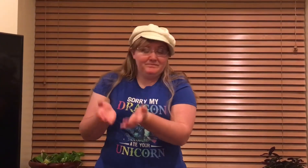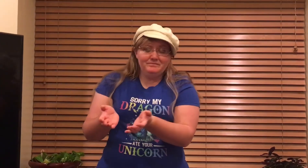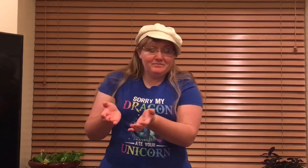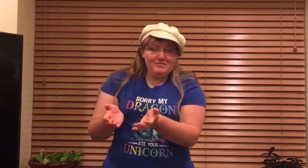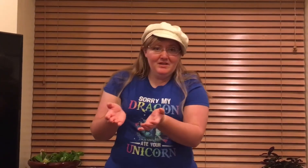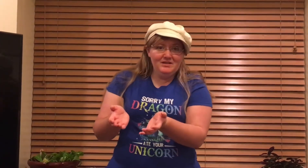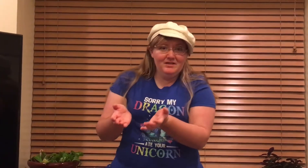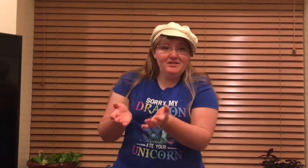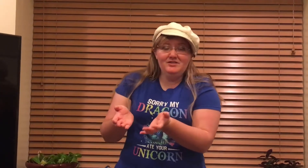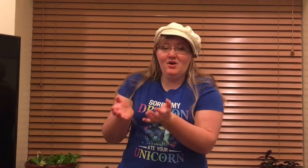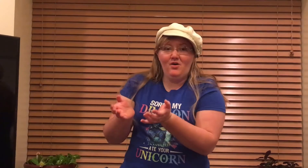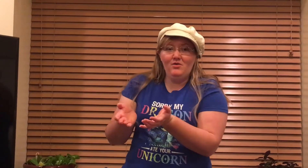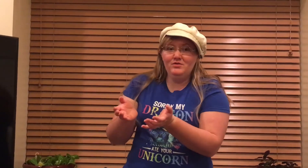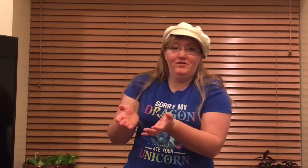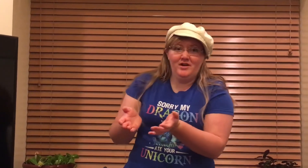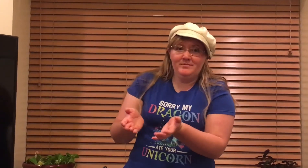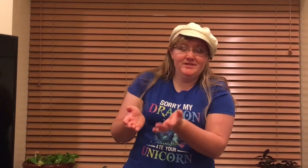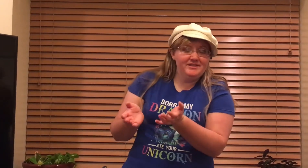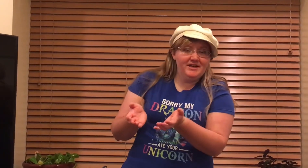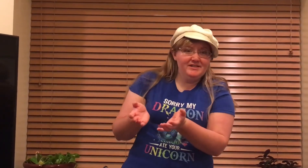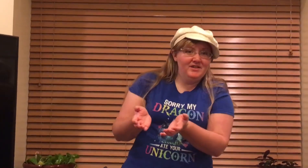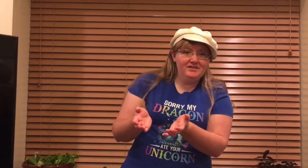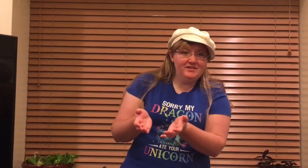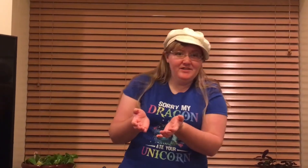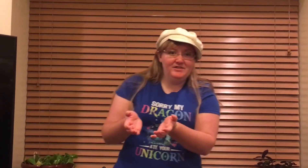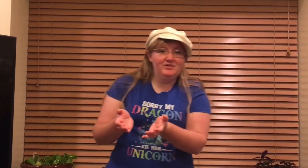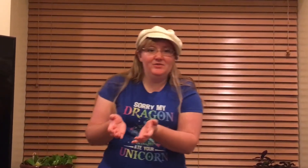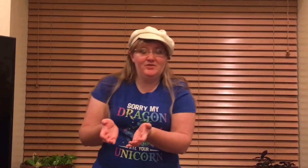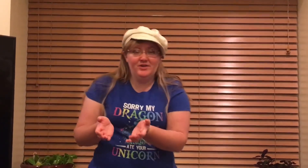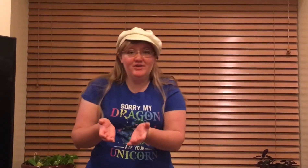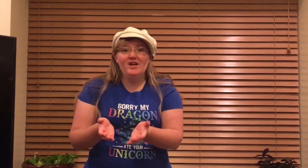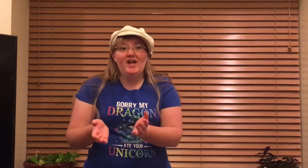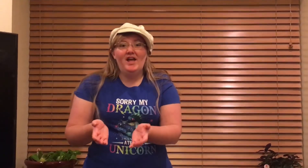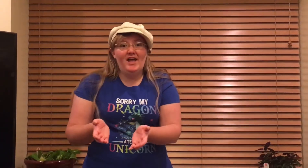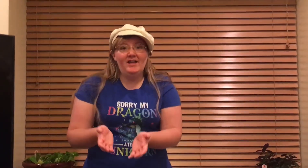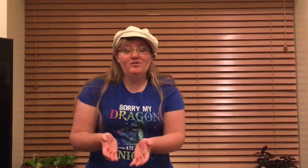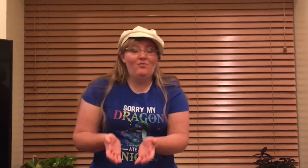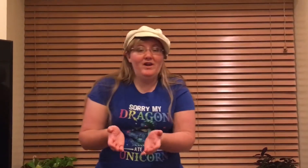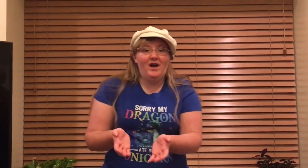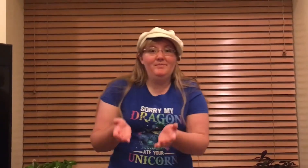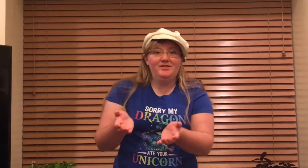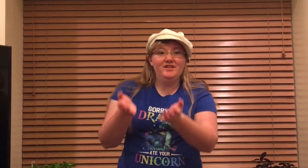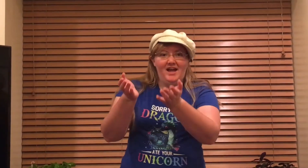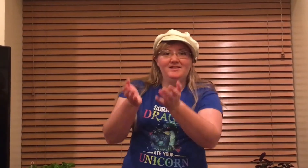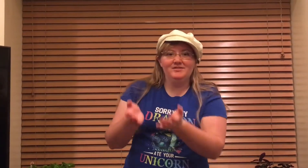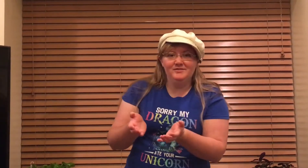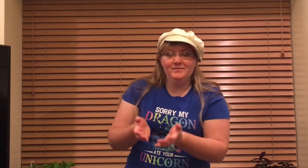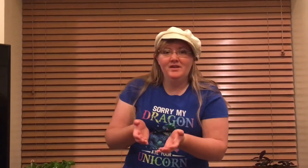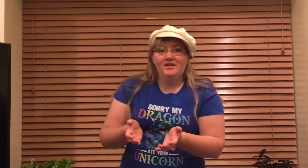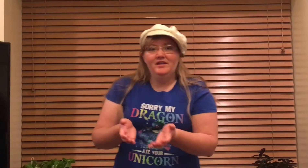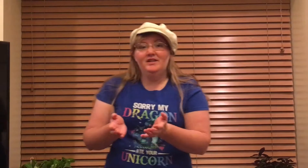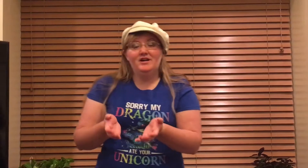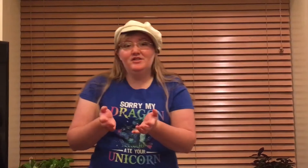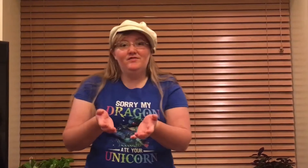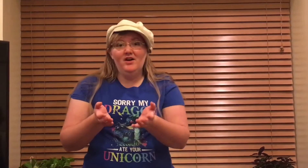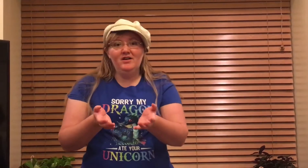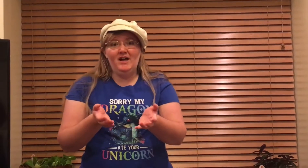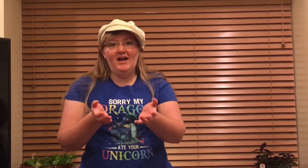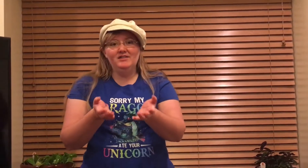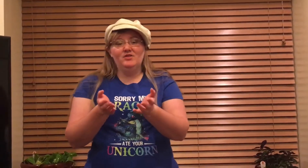Well, this old farmer decided not to listen to his daughter and went up to the castle. He got as far as the